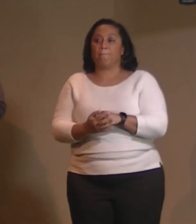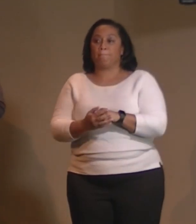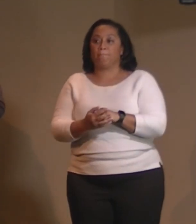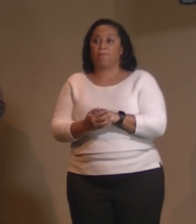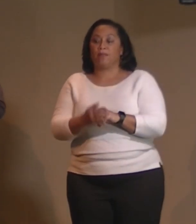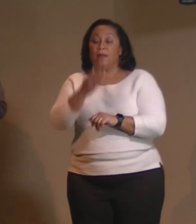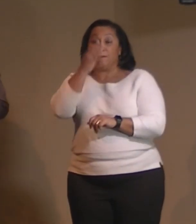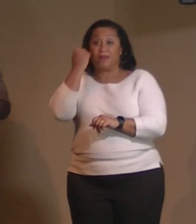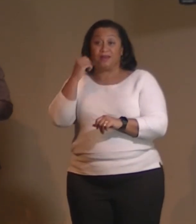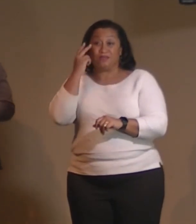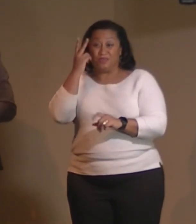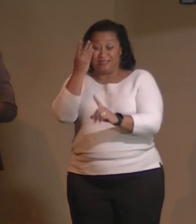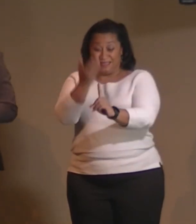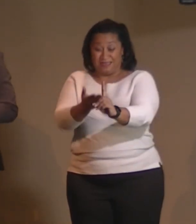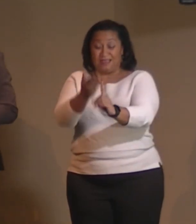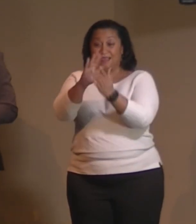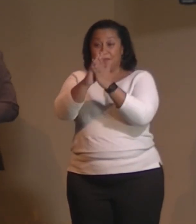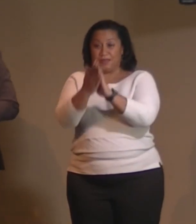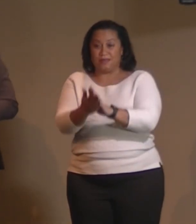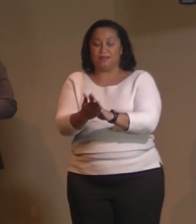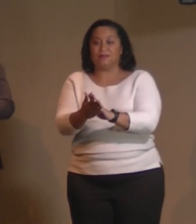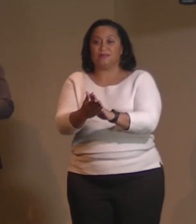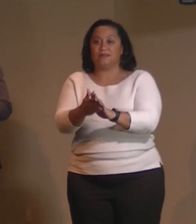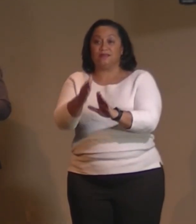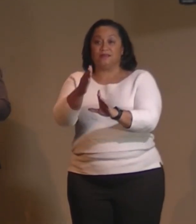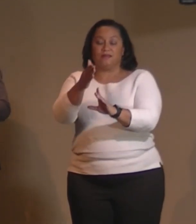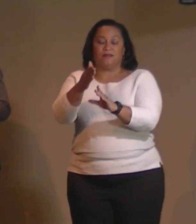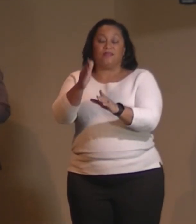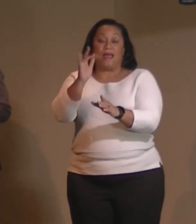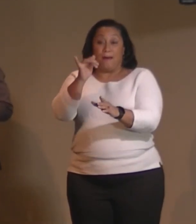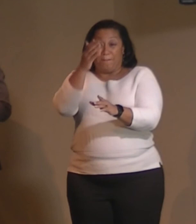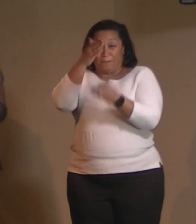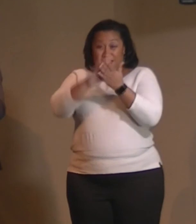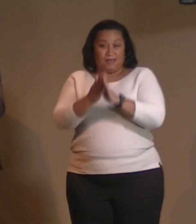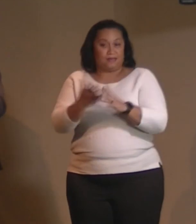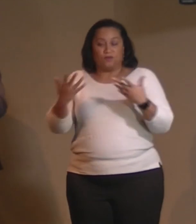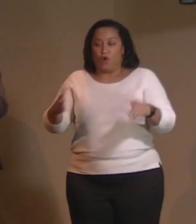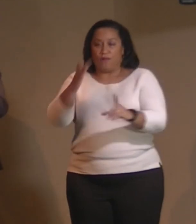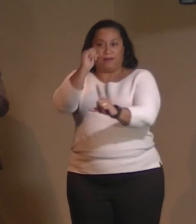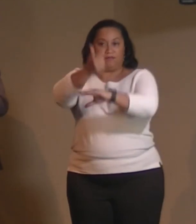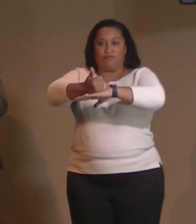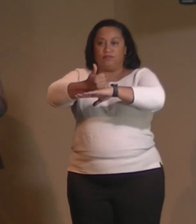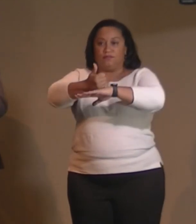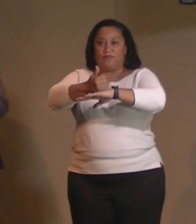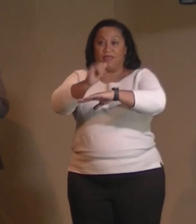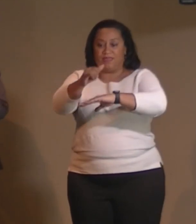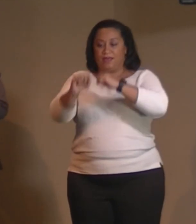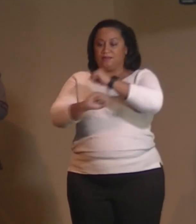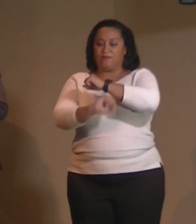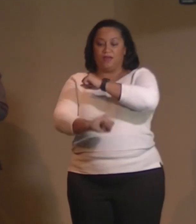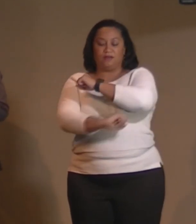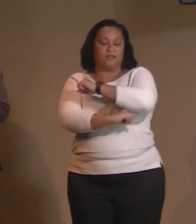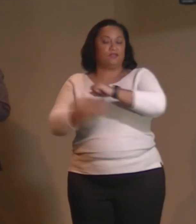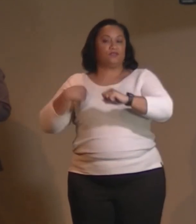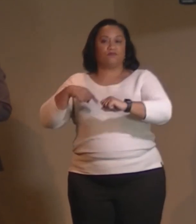know that in the mind of God, peace already is. And so that peace right here, right now, is the foundation upon which we walk.